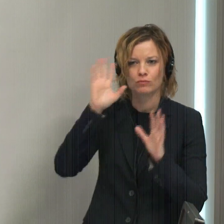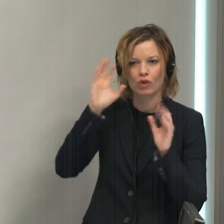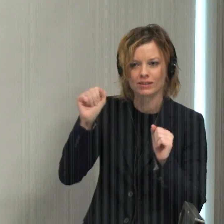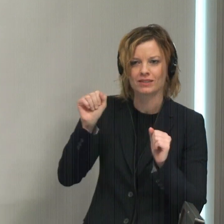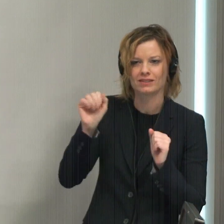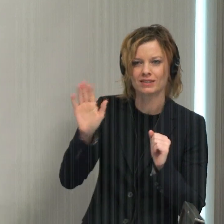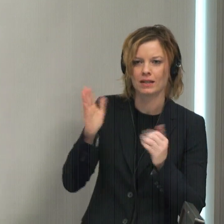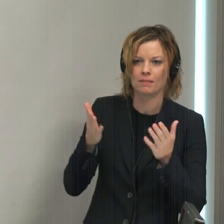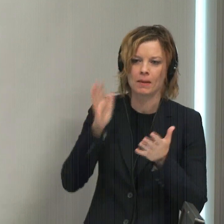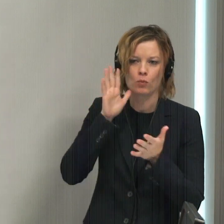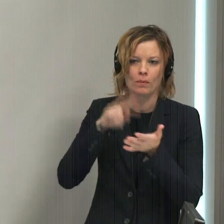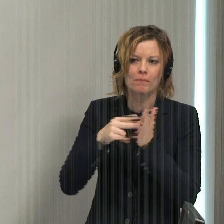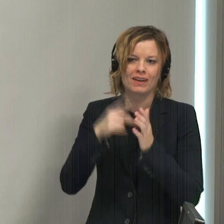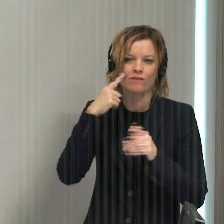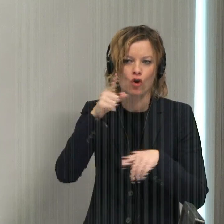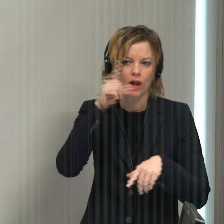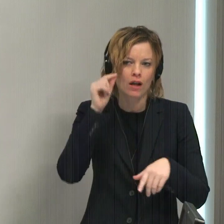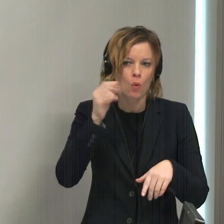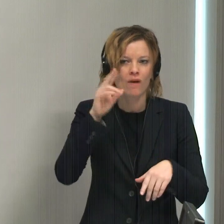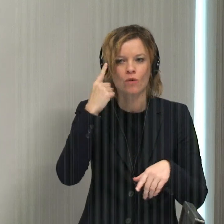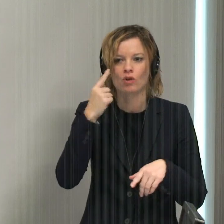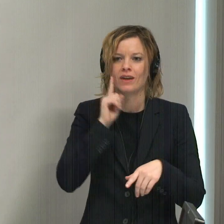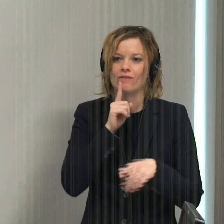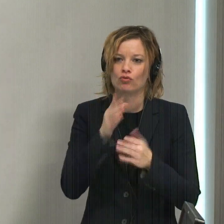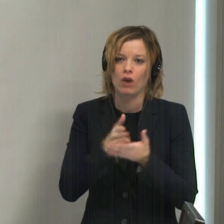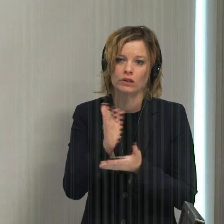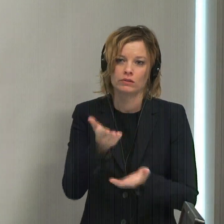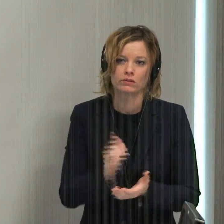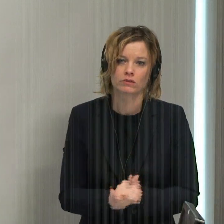might mean for Gallaudet or for deaf rights?